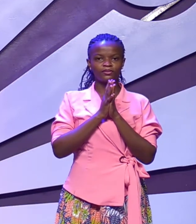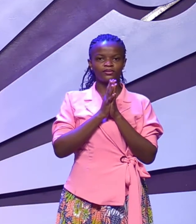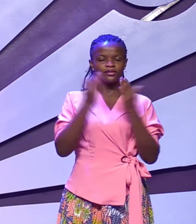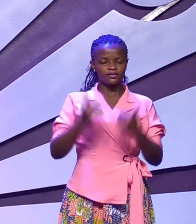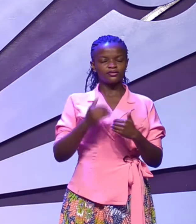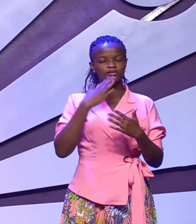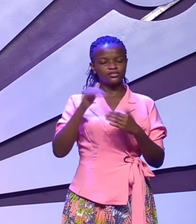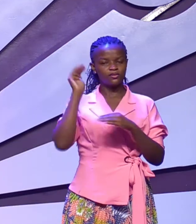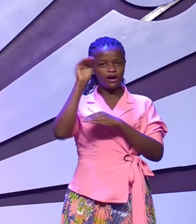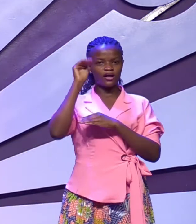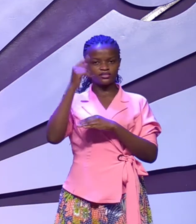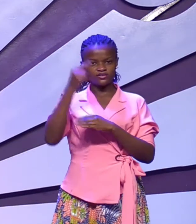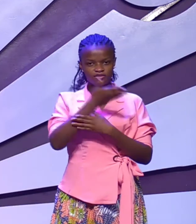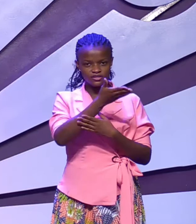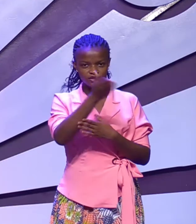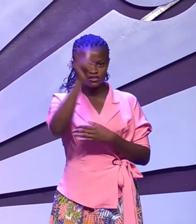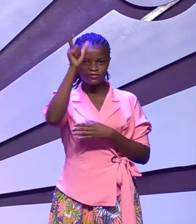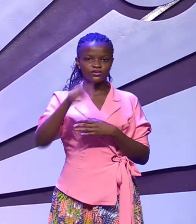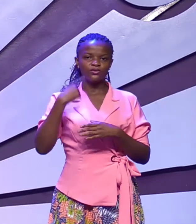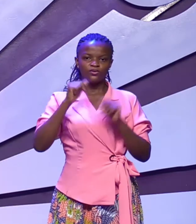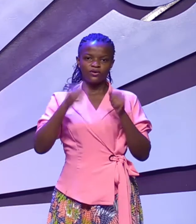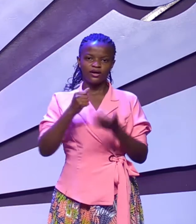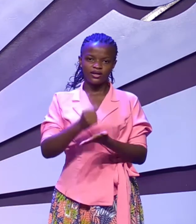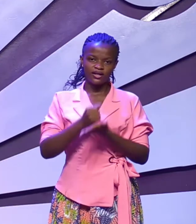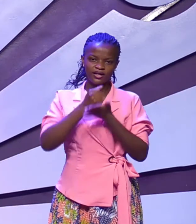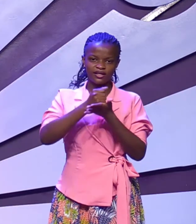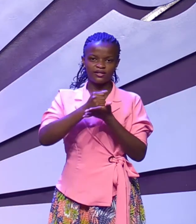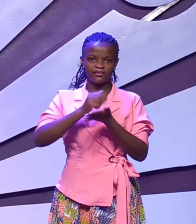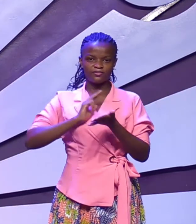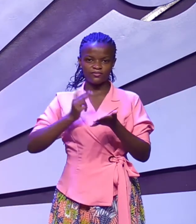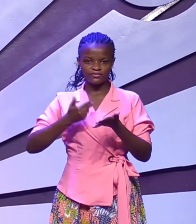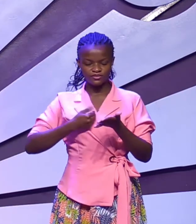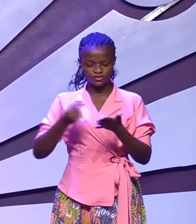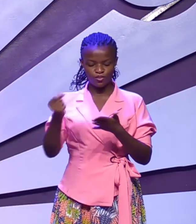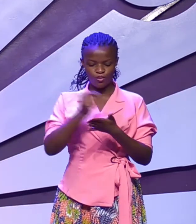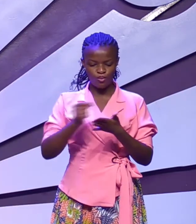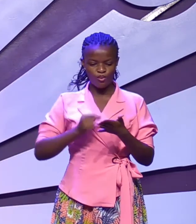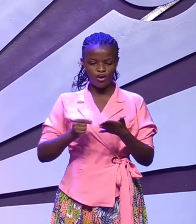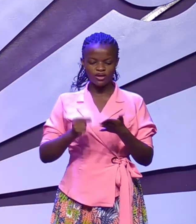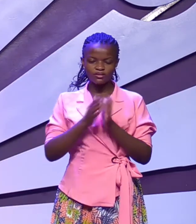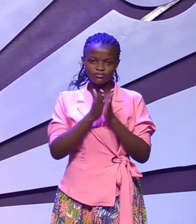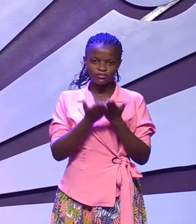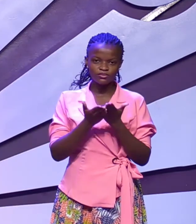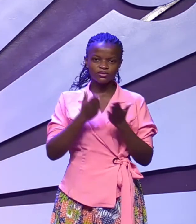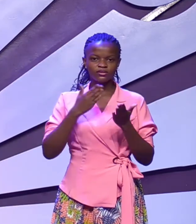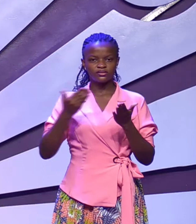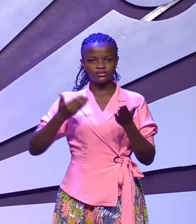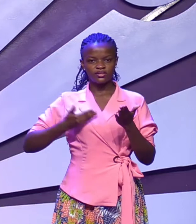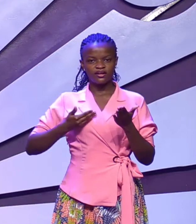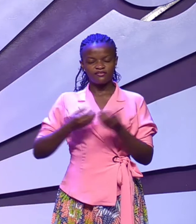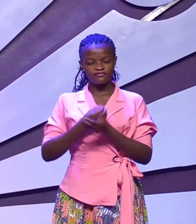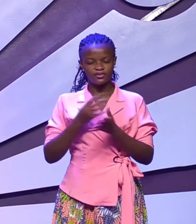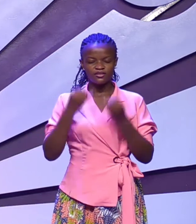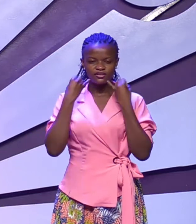I want to ask if there's anybody out there who can help me write a book. I have got so much material that I want to bring